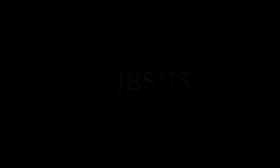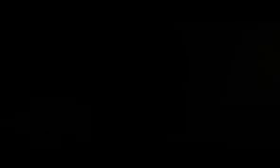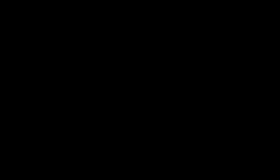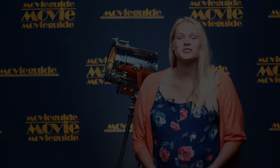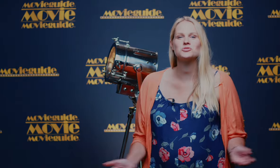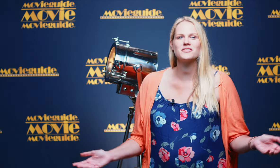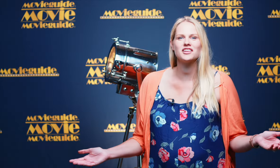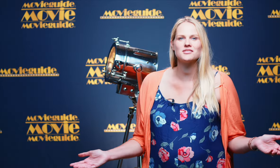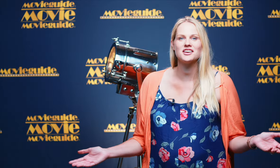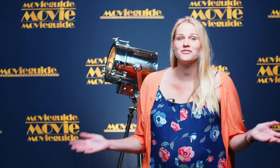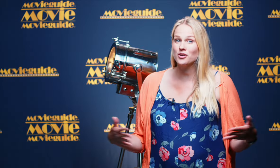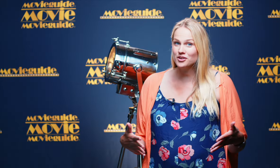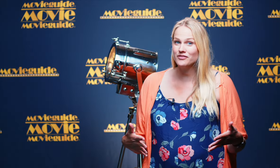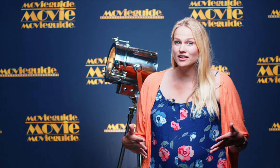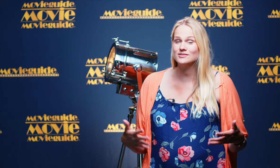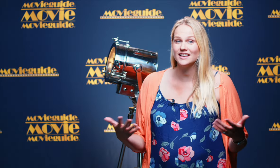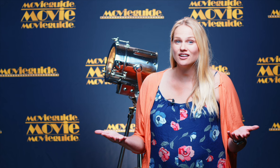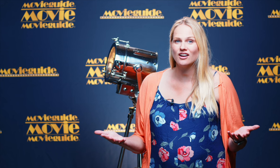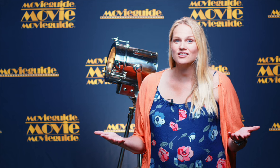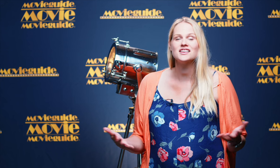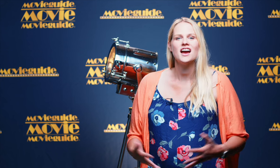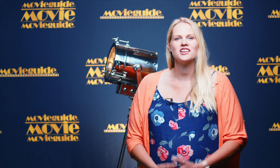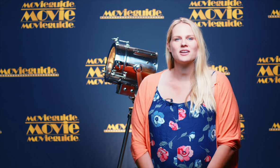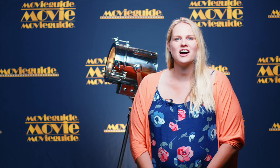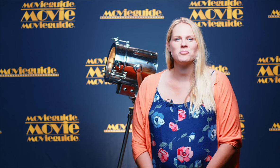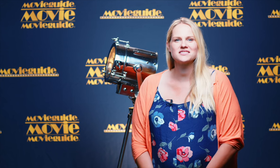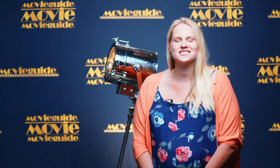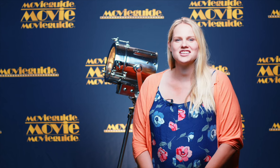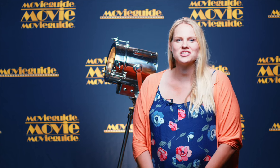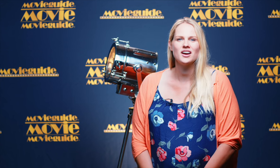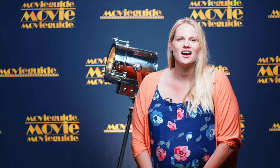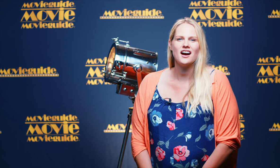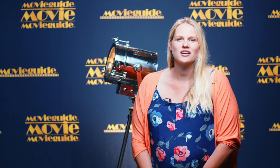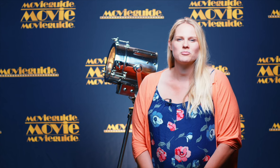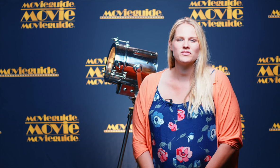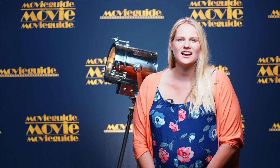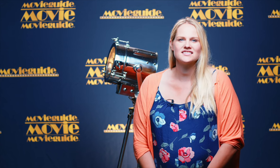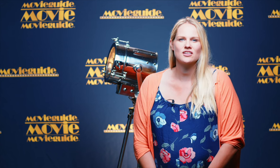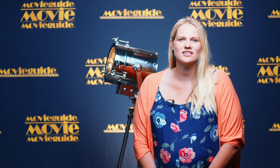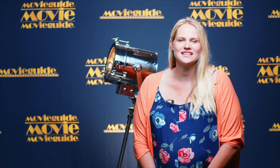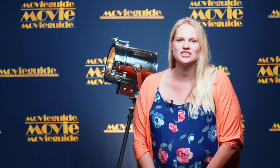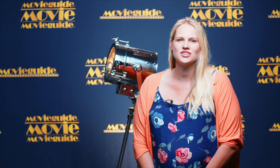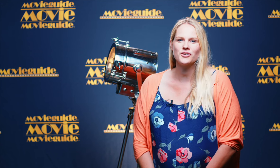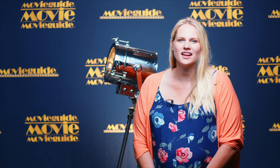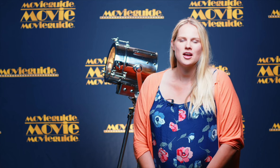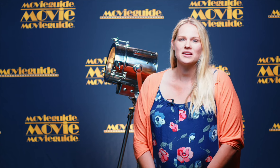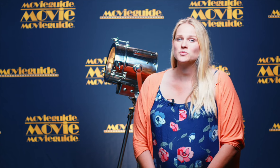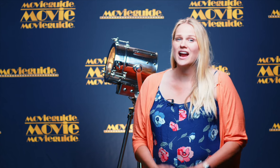If you enjoy videos that follow your values like ours and you want to help us continue, go to movieguide.org slash donate because we're